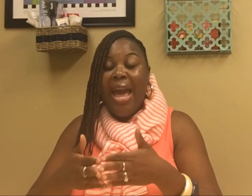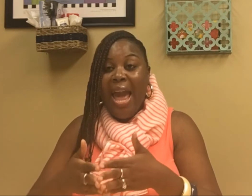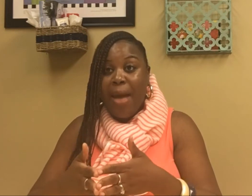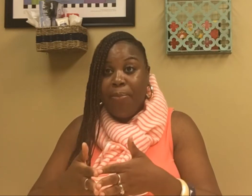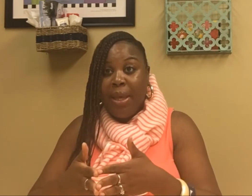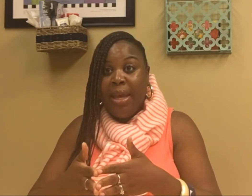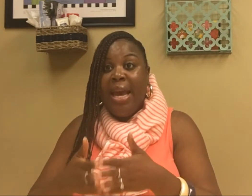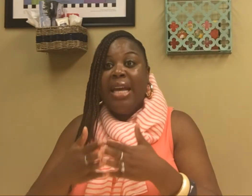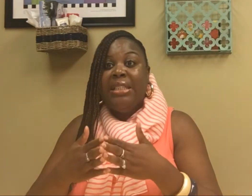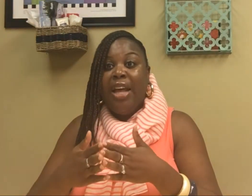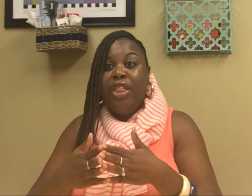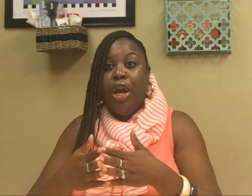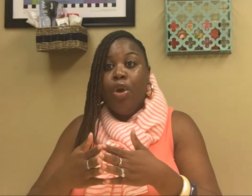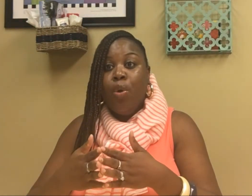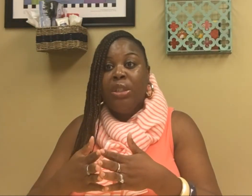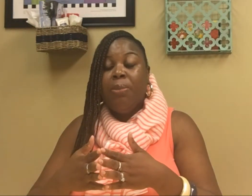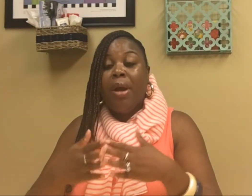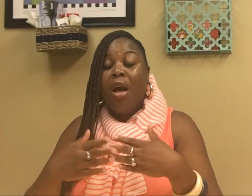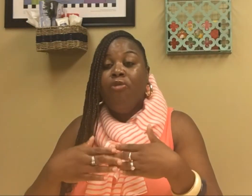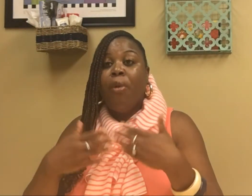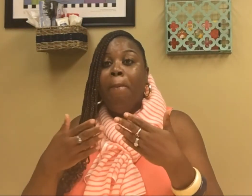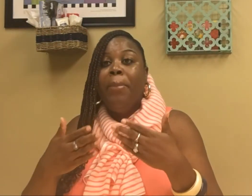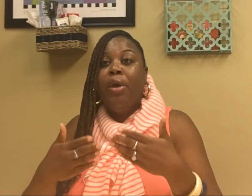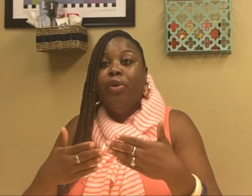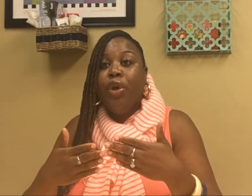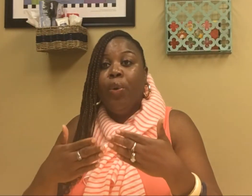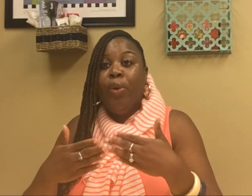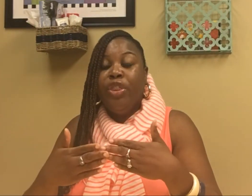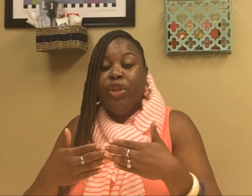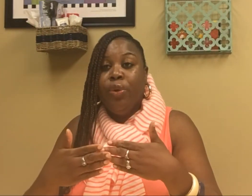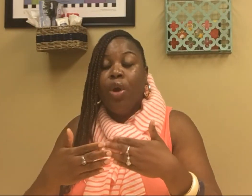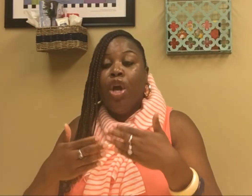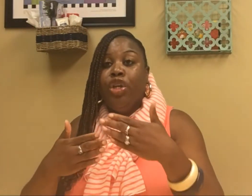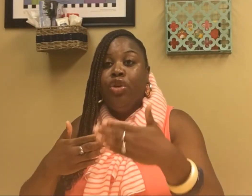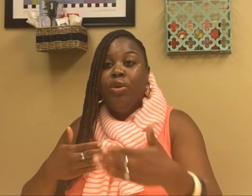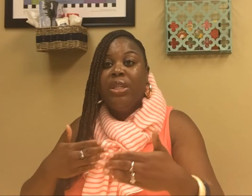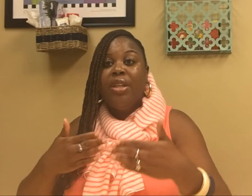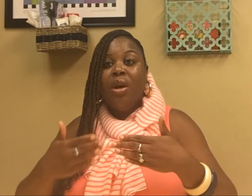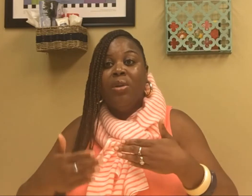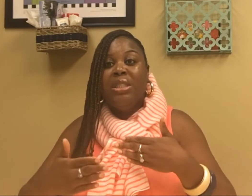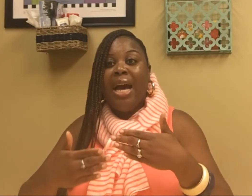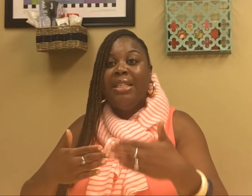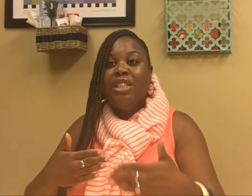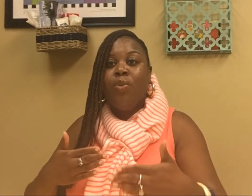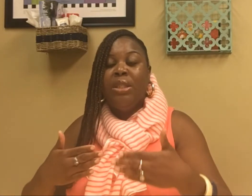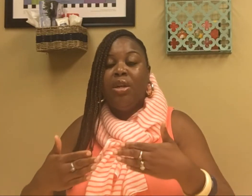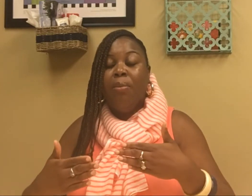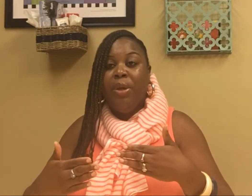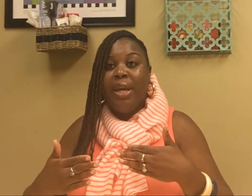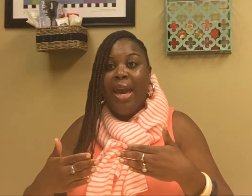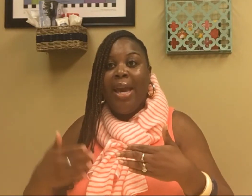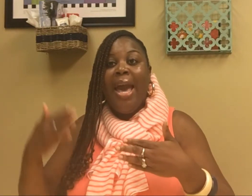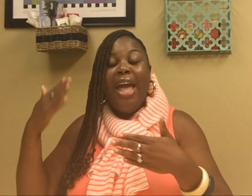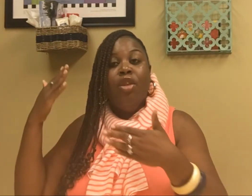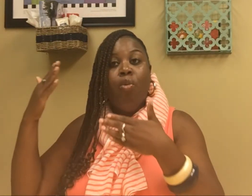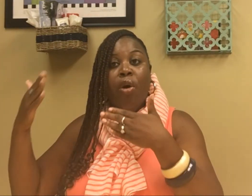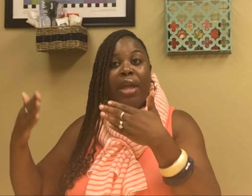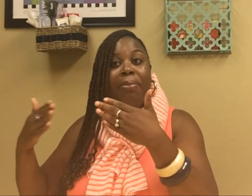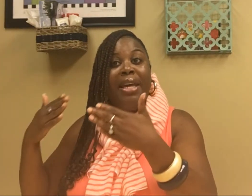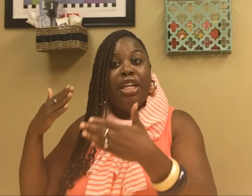happen is that they're going to become familiar with you using those signs as a way to communicate. And the more they begin